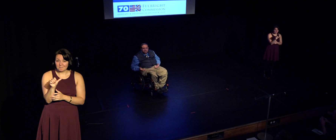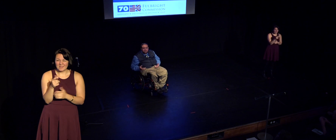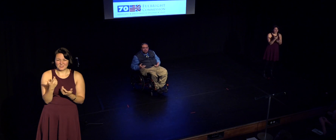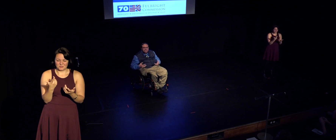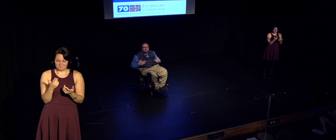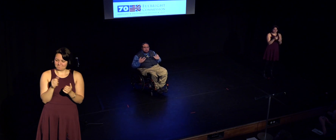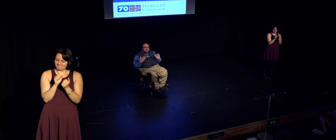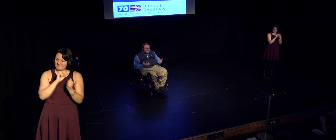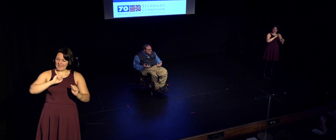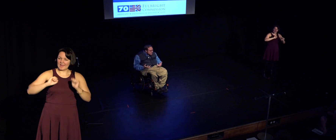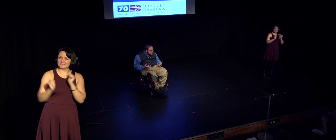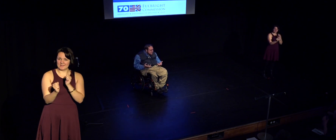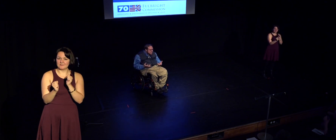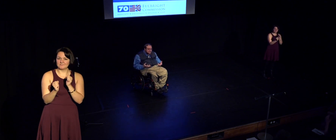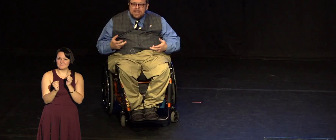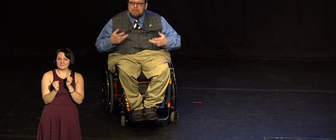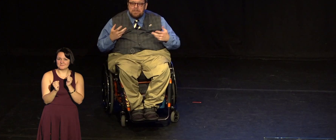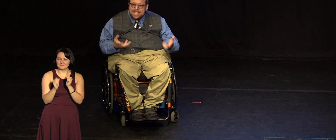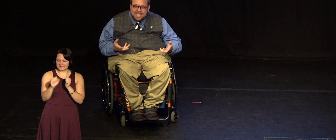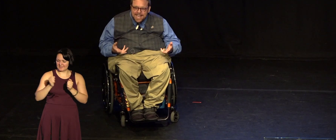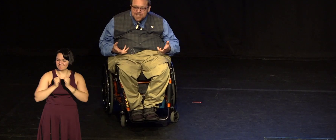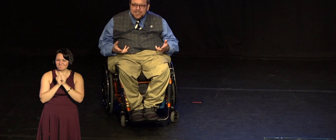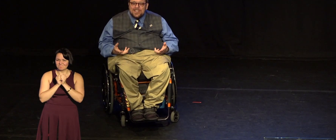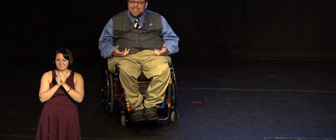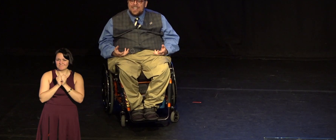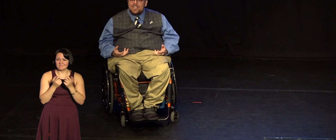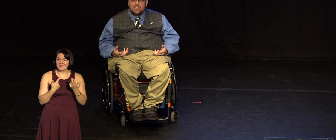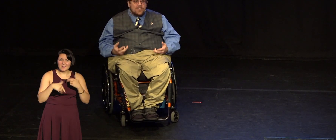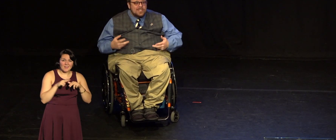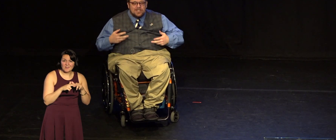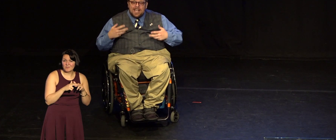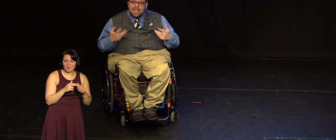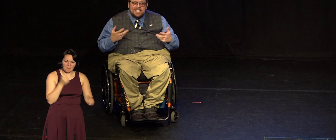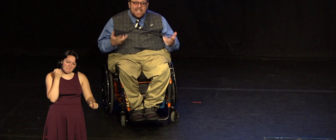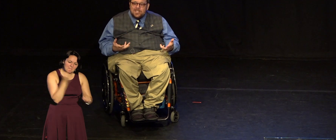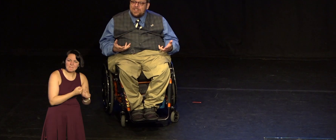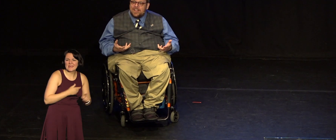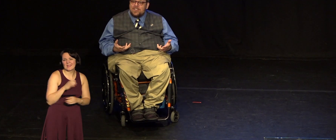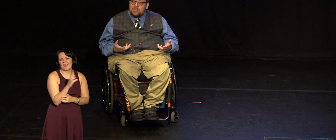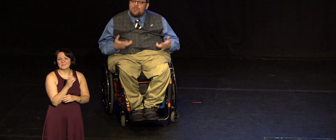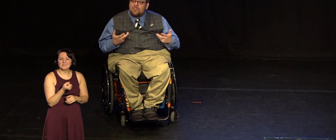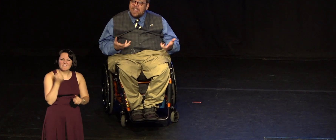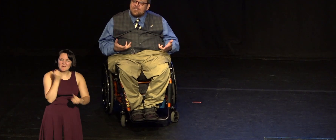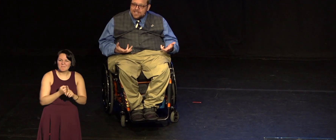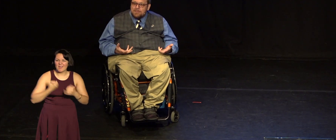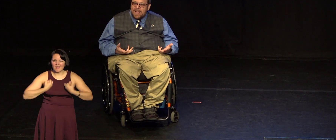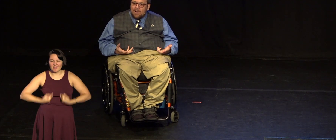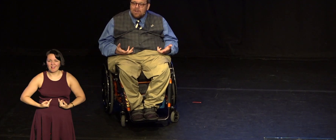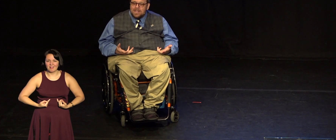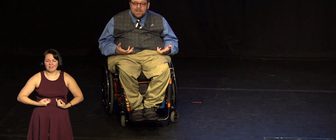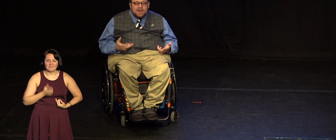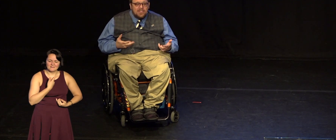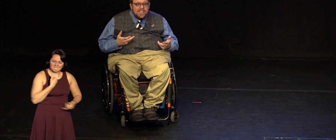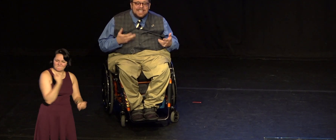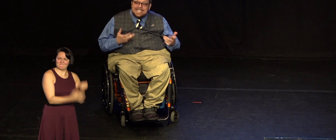You know, if you didn't beat something, like you didn't beat cancer, you know, there's a connotation there that you failed somehow.